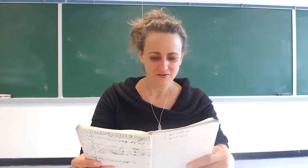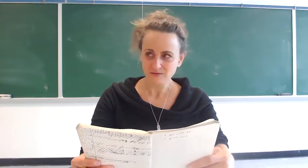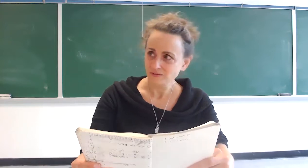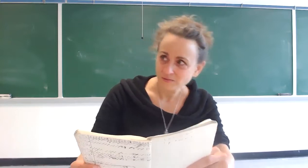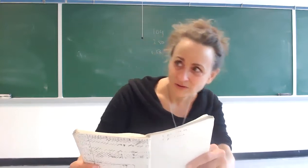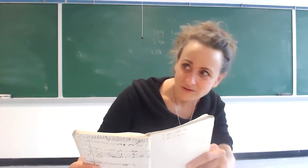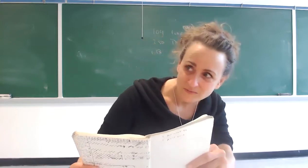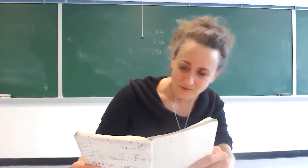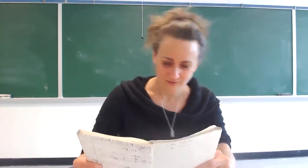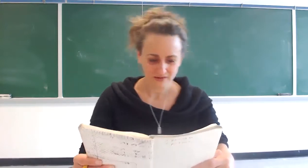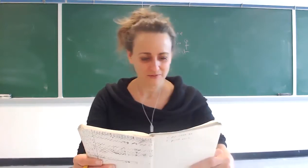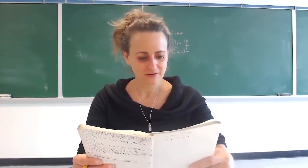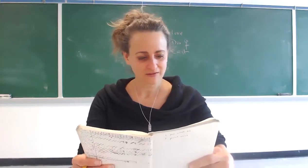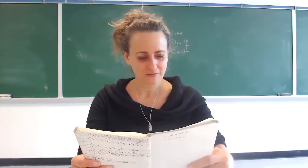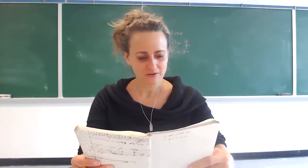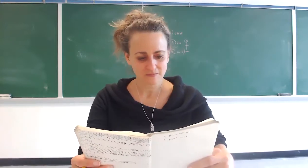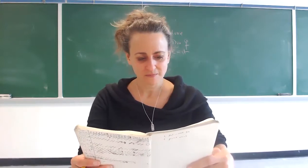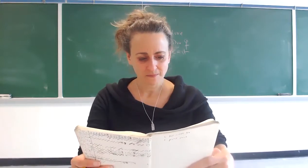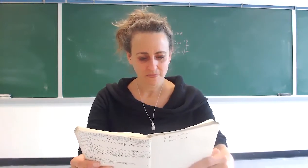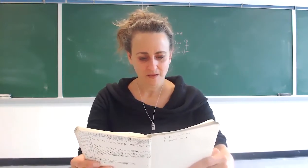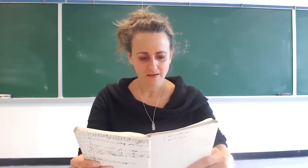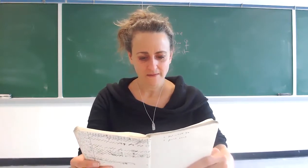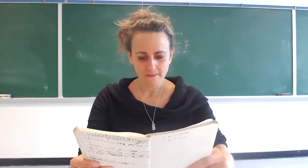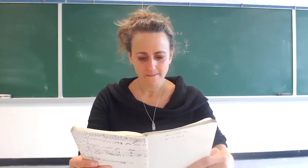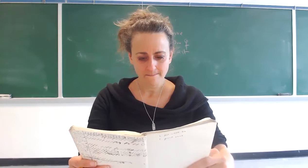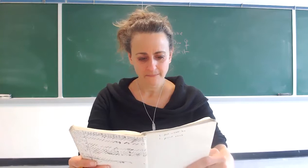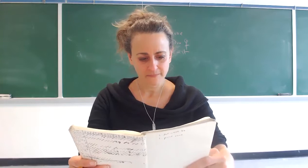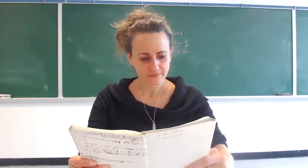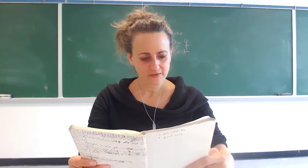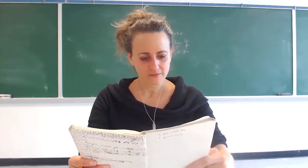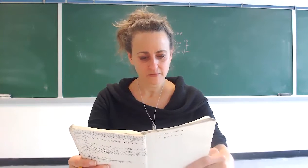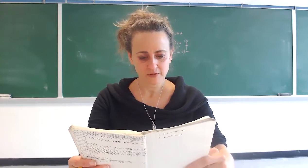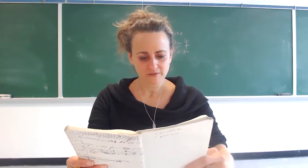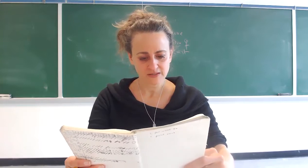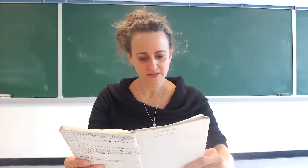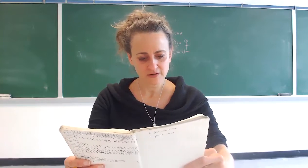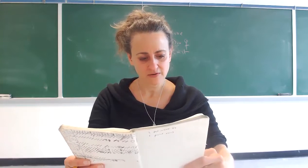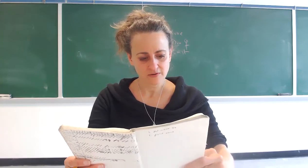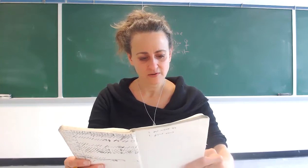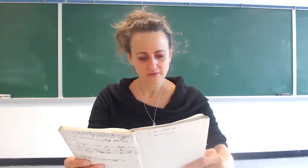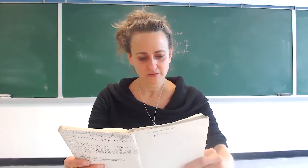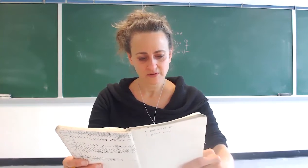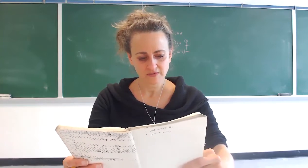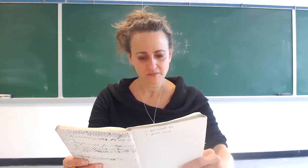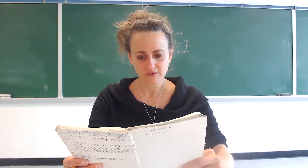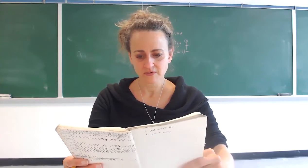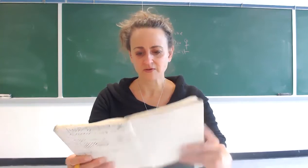wait no yeah he really disappeared um i think there will be nothing right here i think disappeared okay